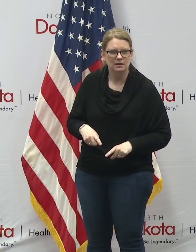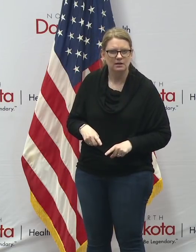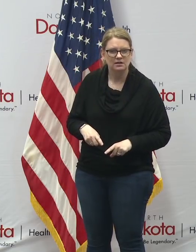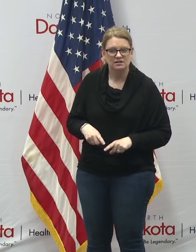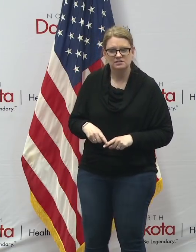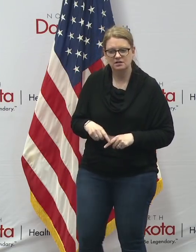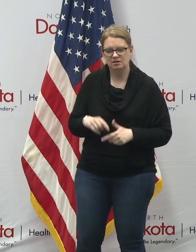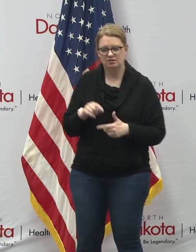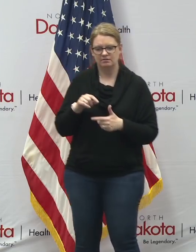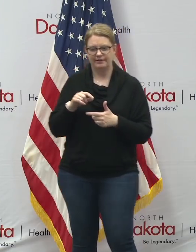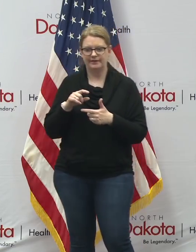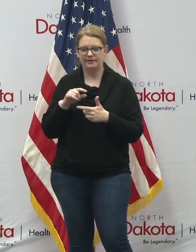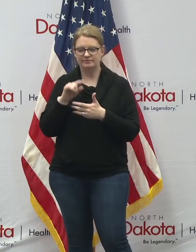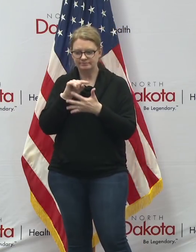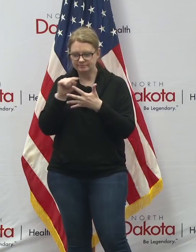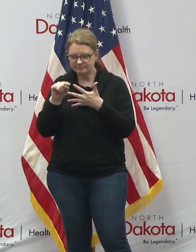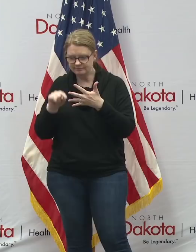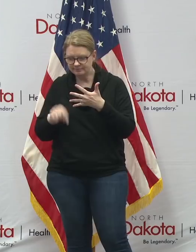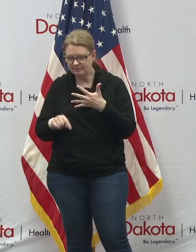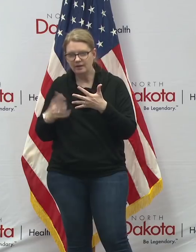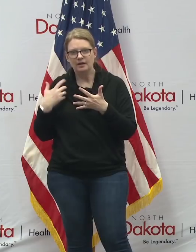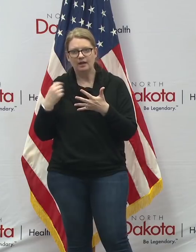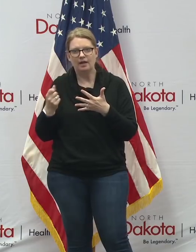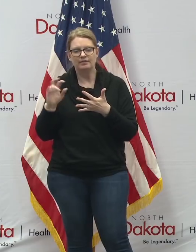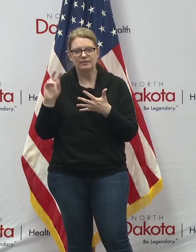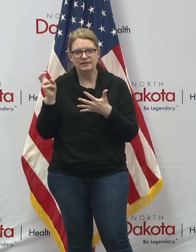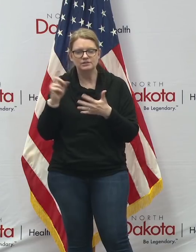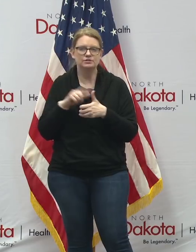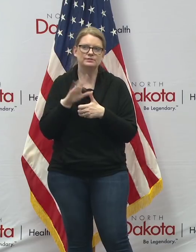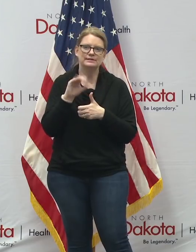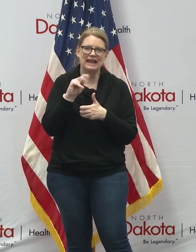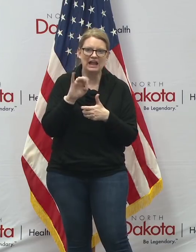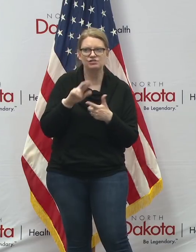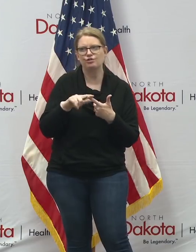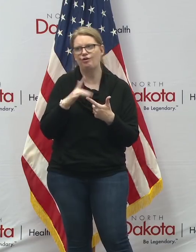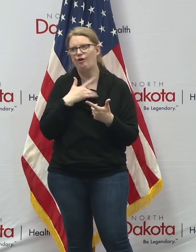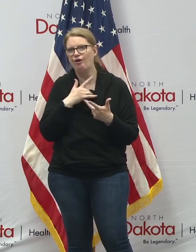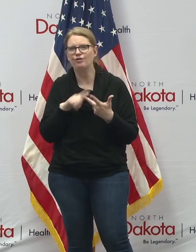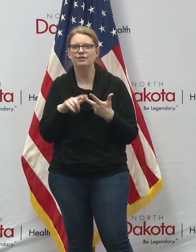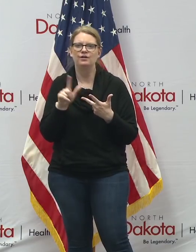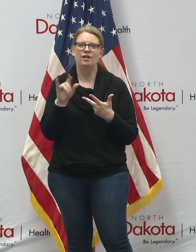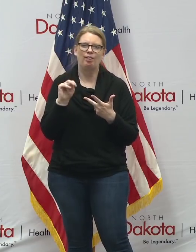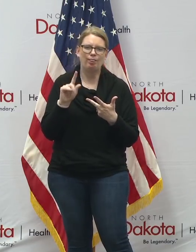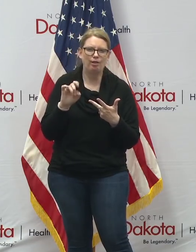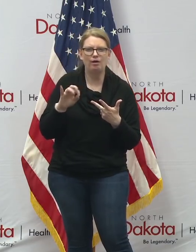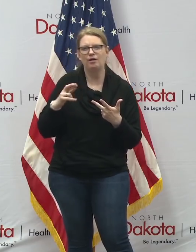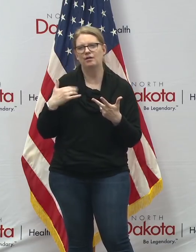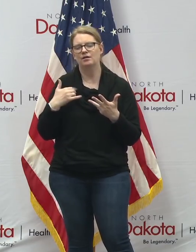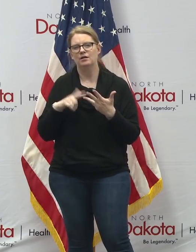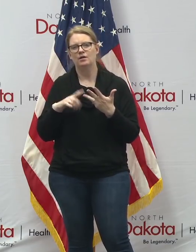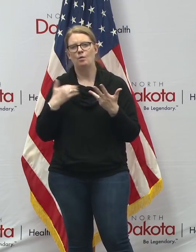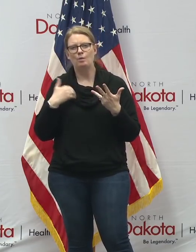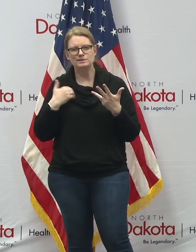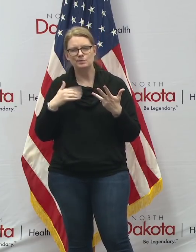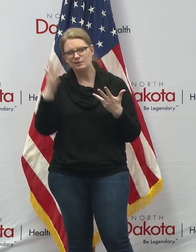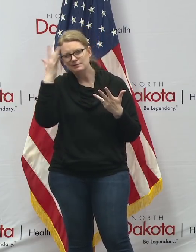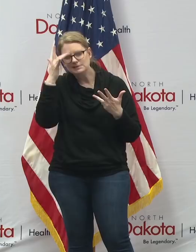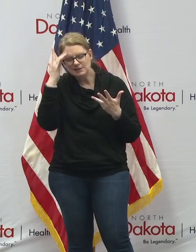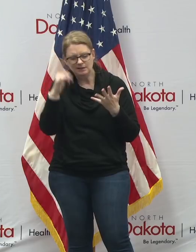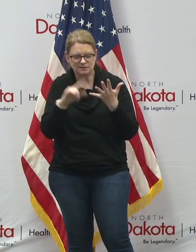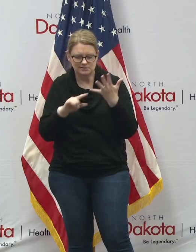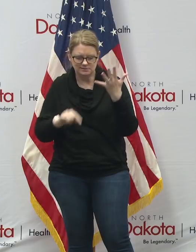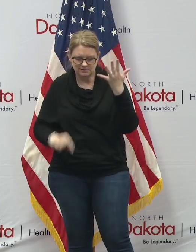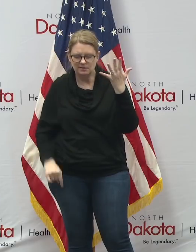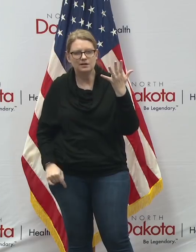multiple health issues which could be fatal whether it might be cancer or heart or lung cancer respiratory disease uh